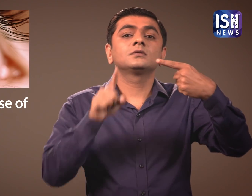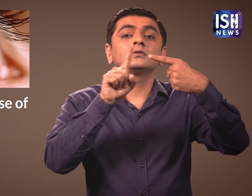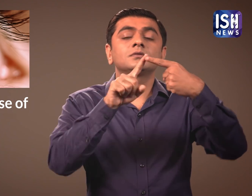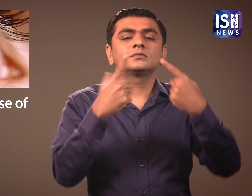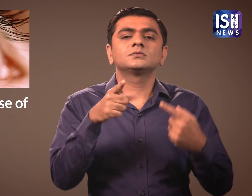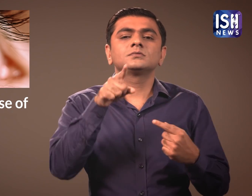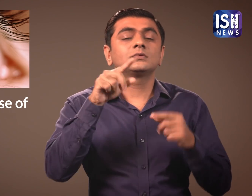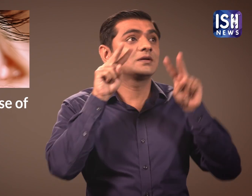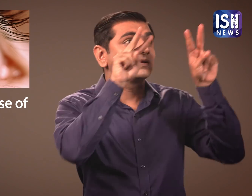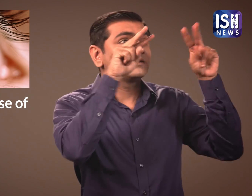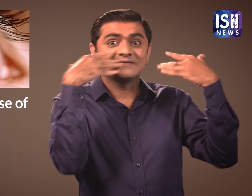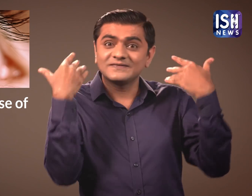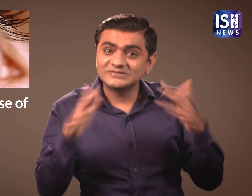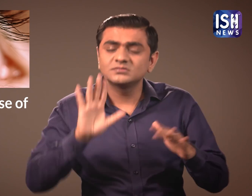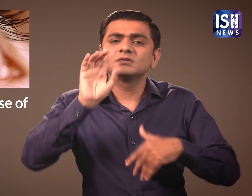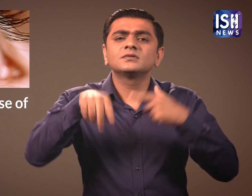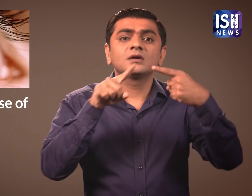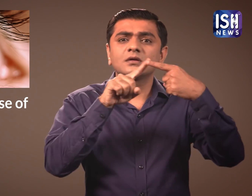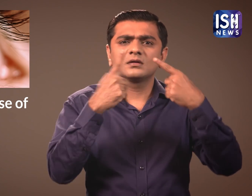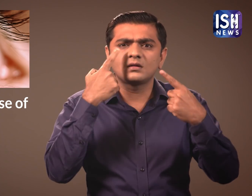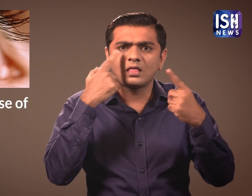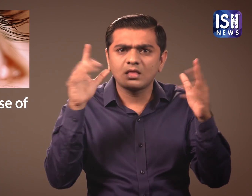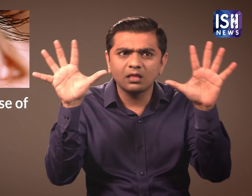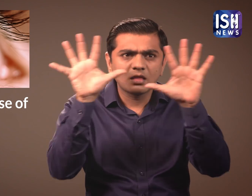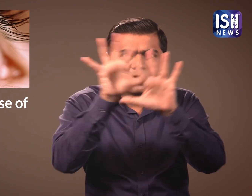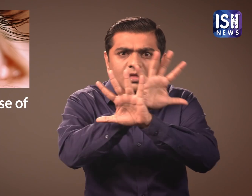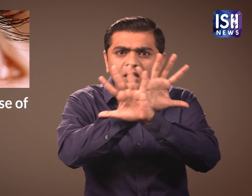First, looking at the Eclipse can cause distorted vision,